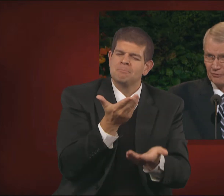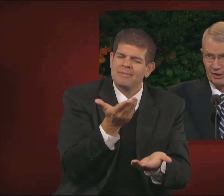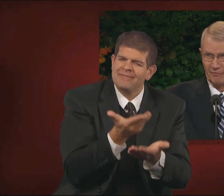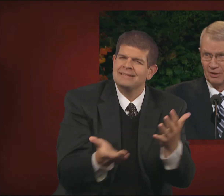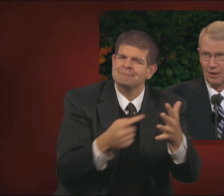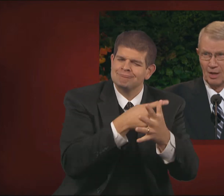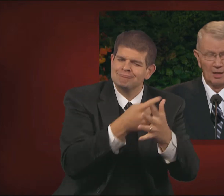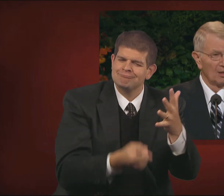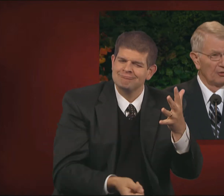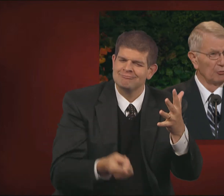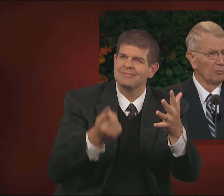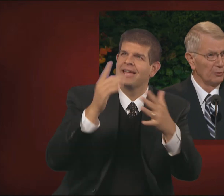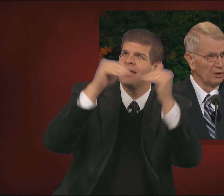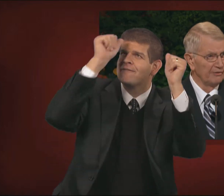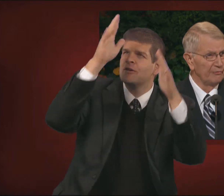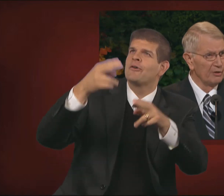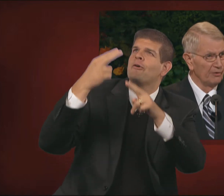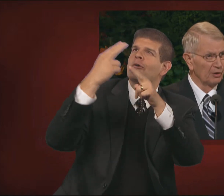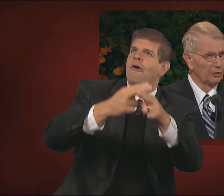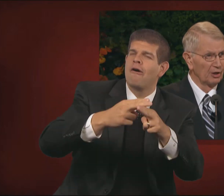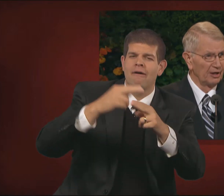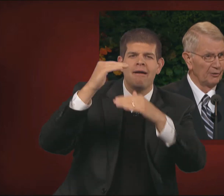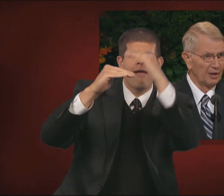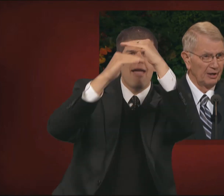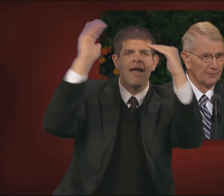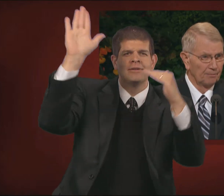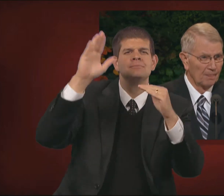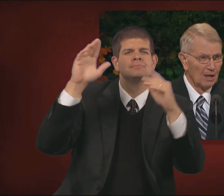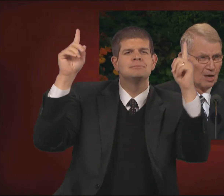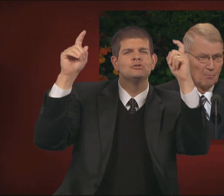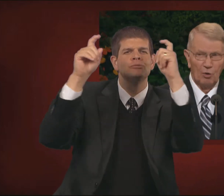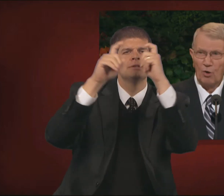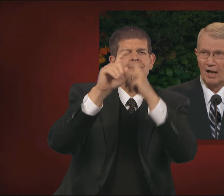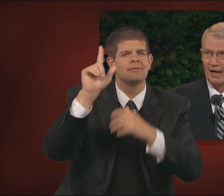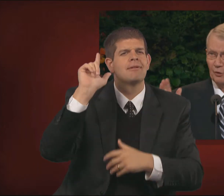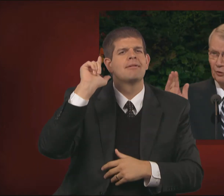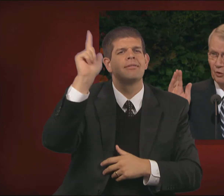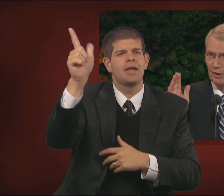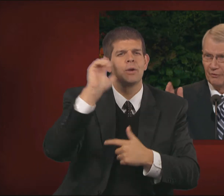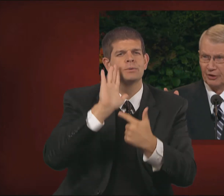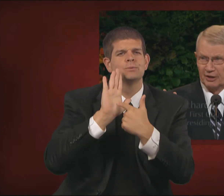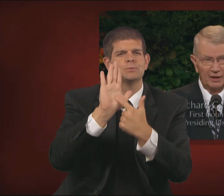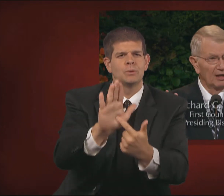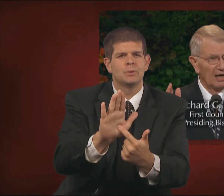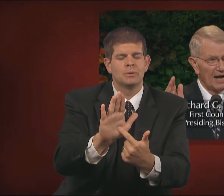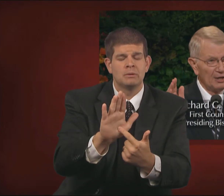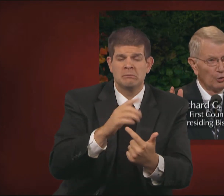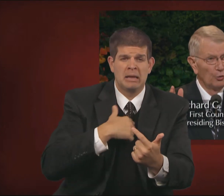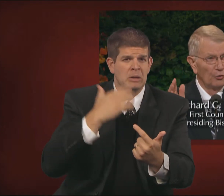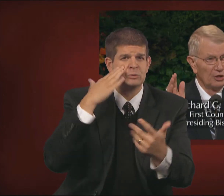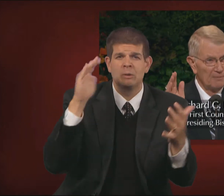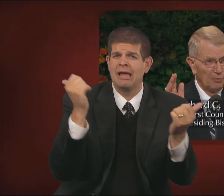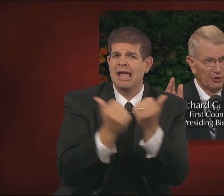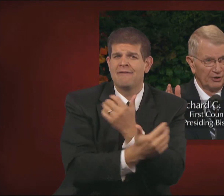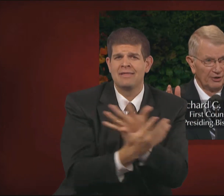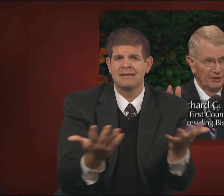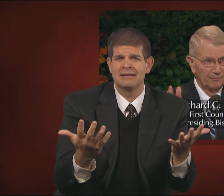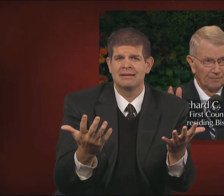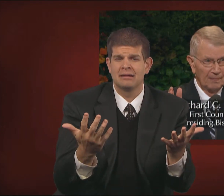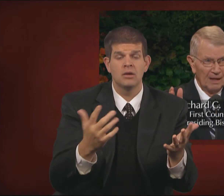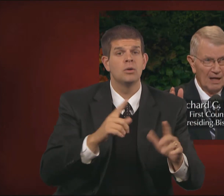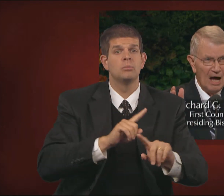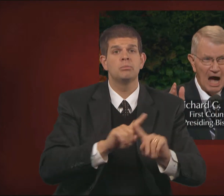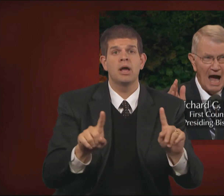mysteries of Heaven that will be revealed at a later date. But while I don't know everything, I know the important.